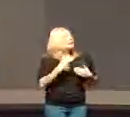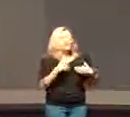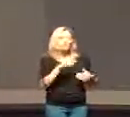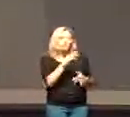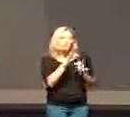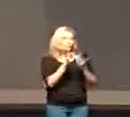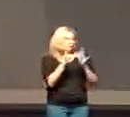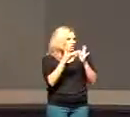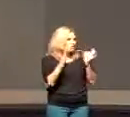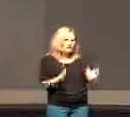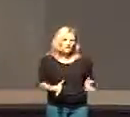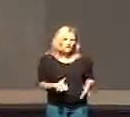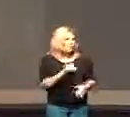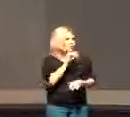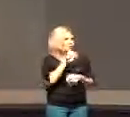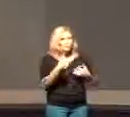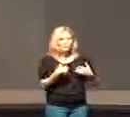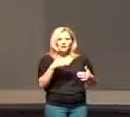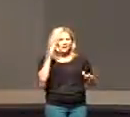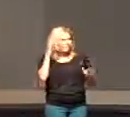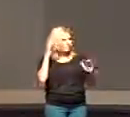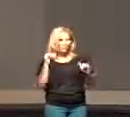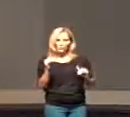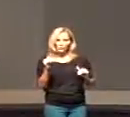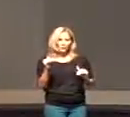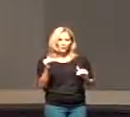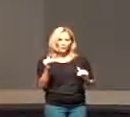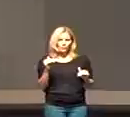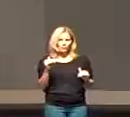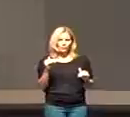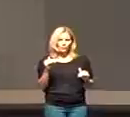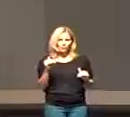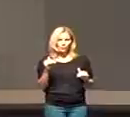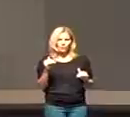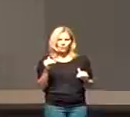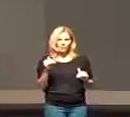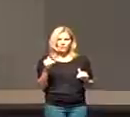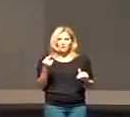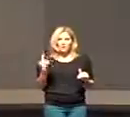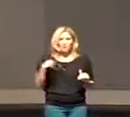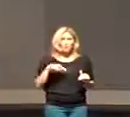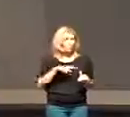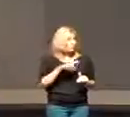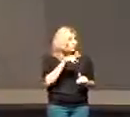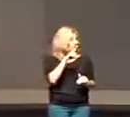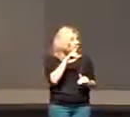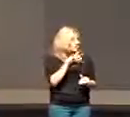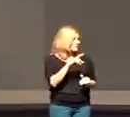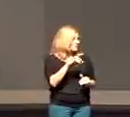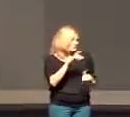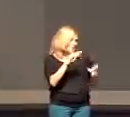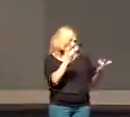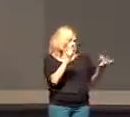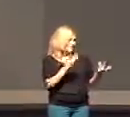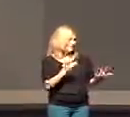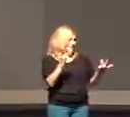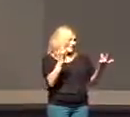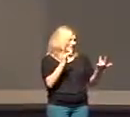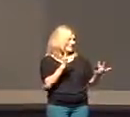Christianity. We do not have hope. And we, among all people, are to be most pitied.